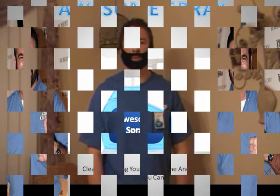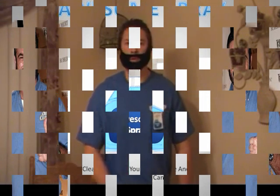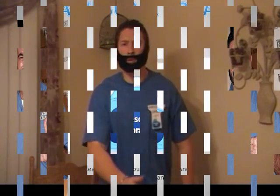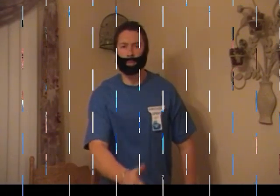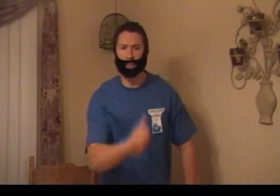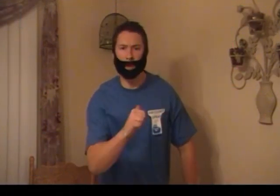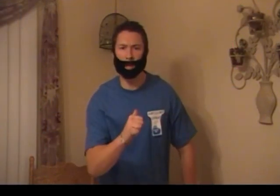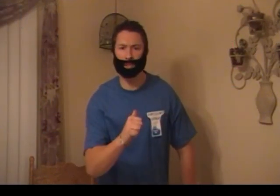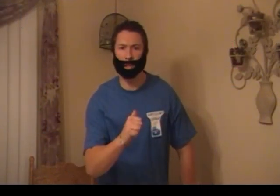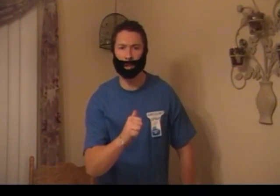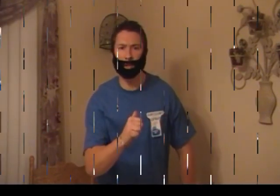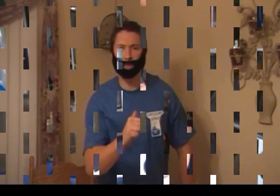Myself!